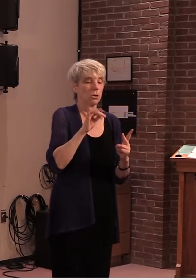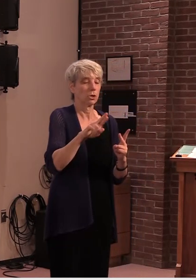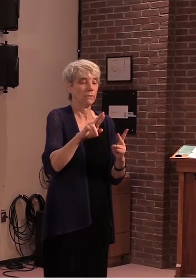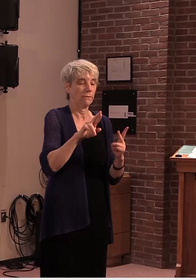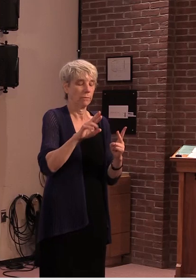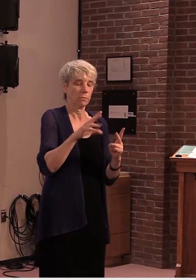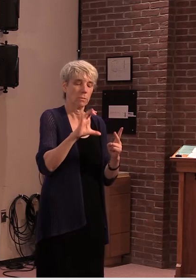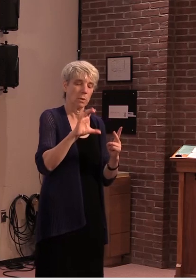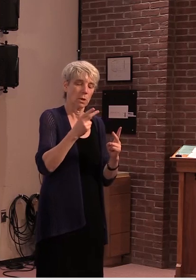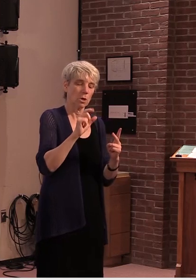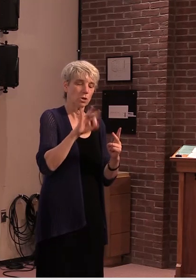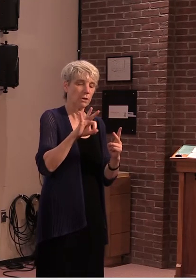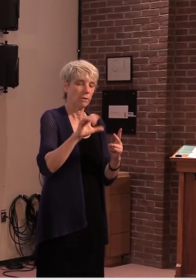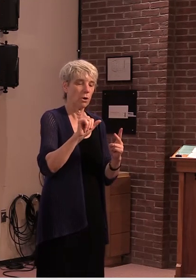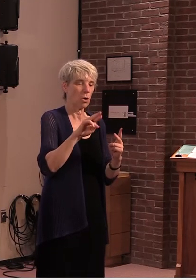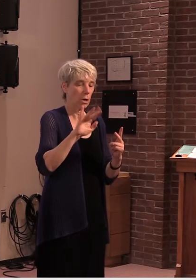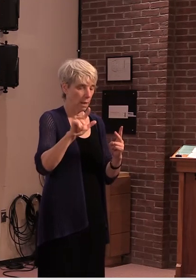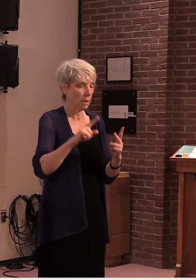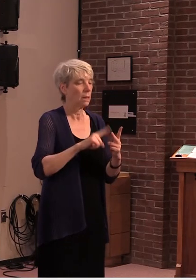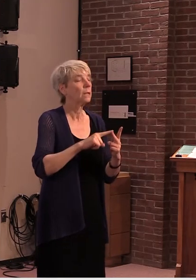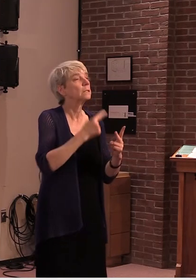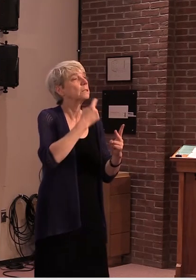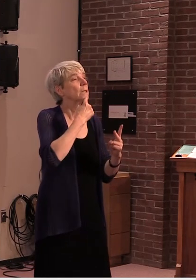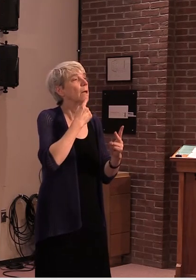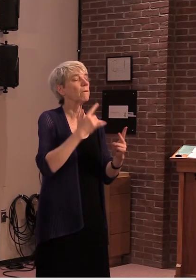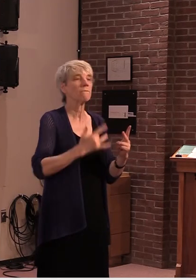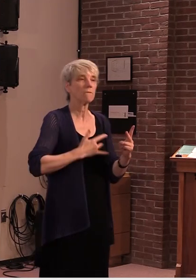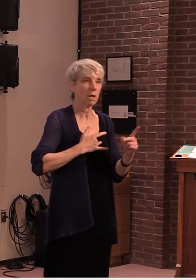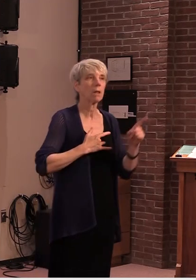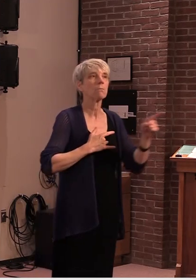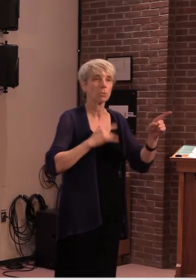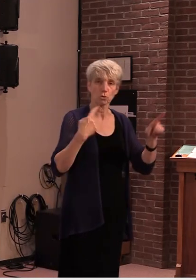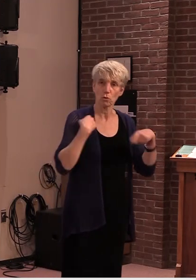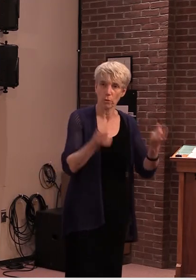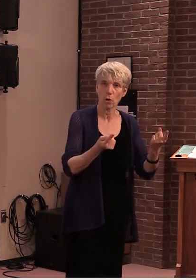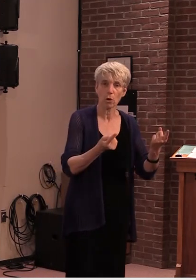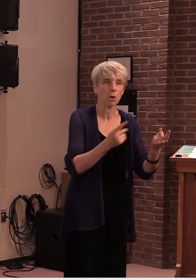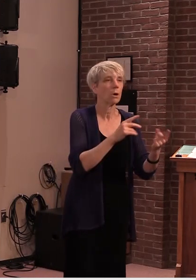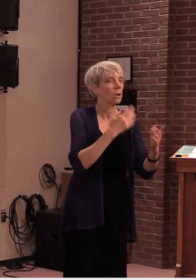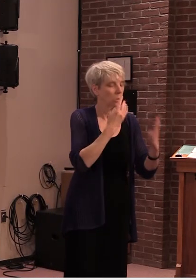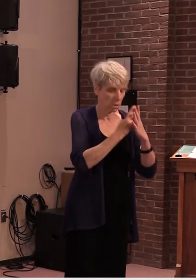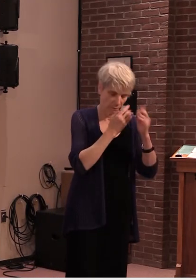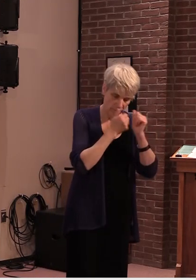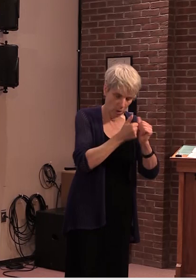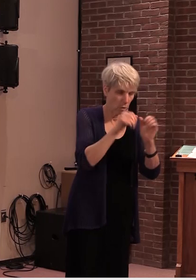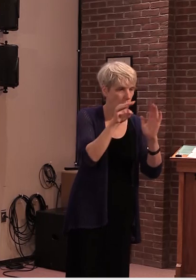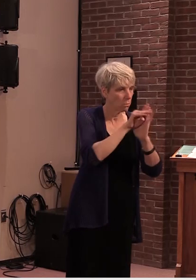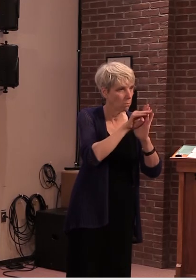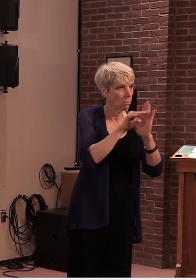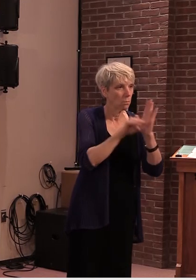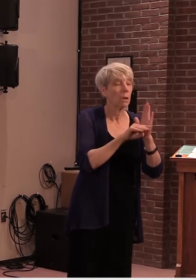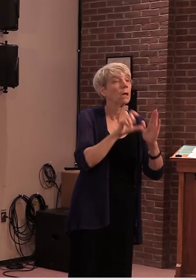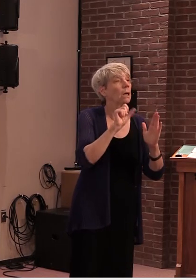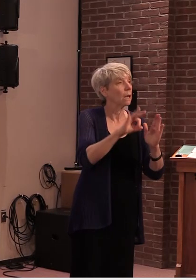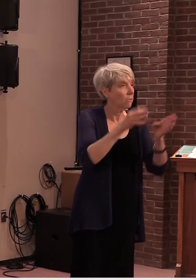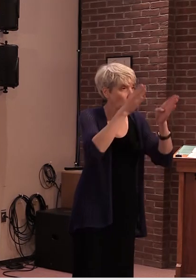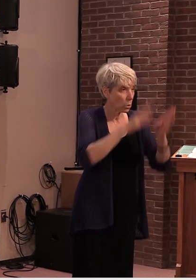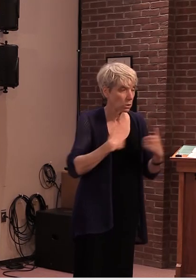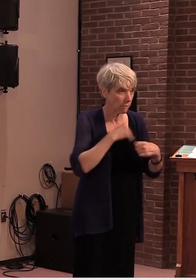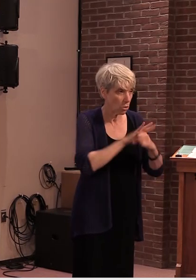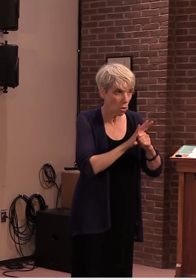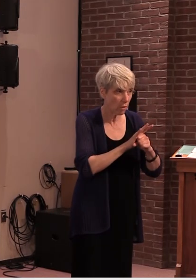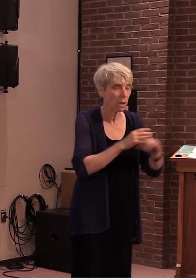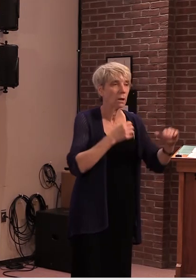evaluation indicate that the proper protocols appear to be followed to include medical isolation of the